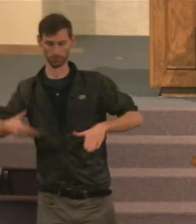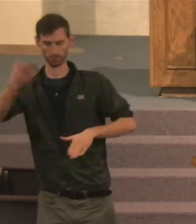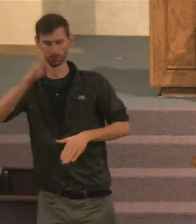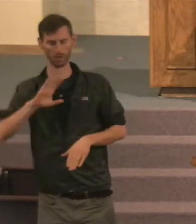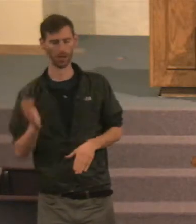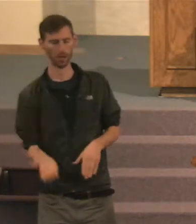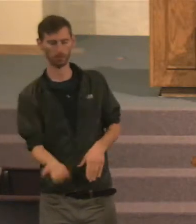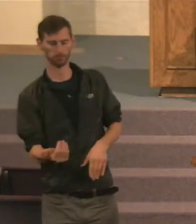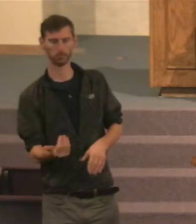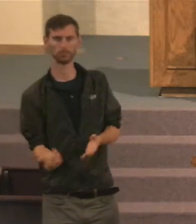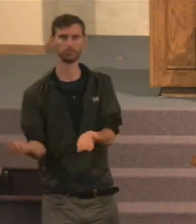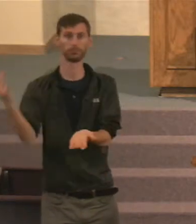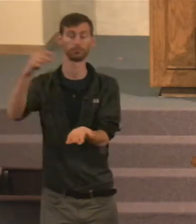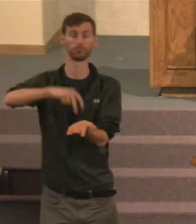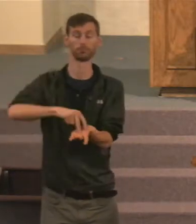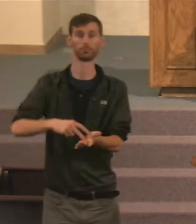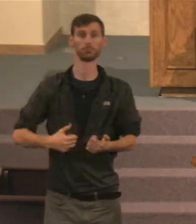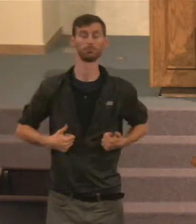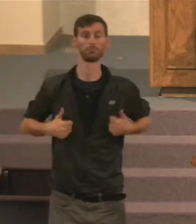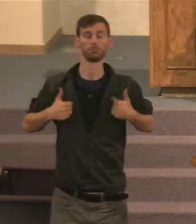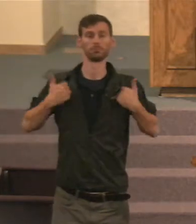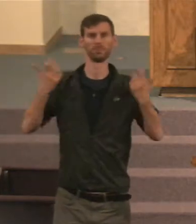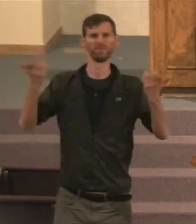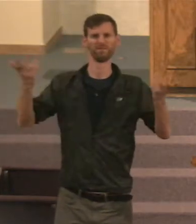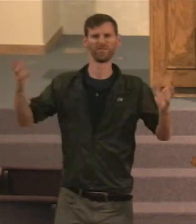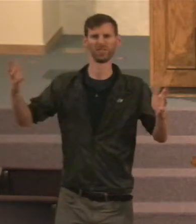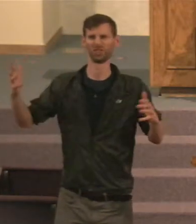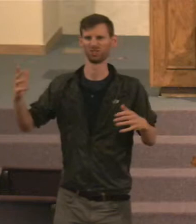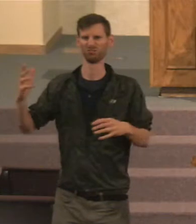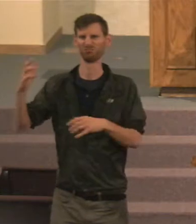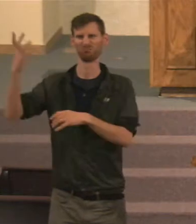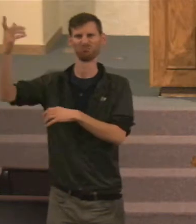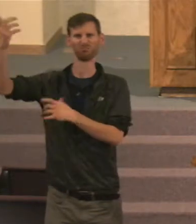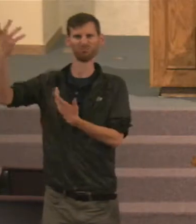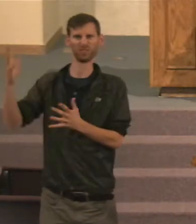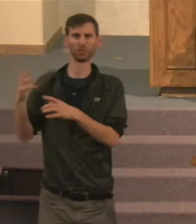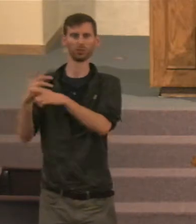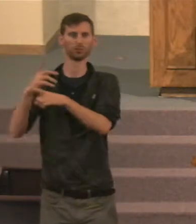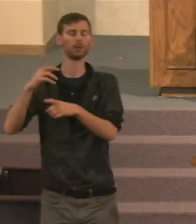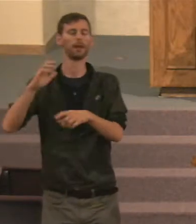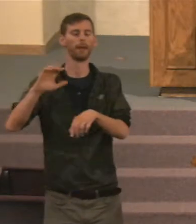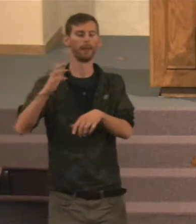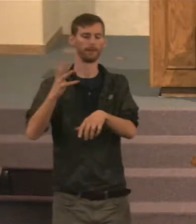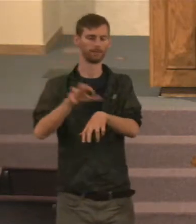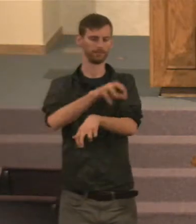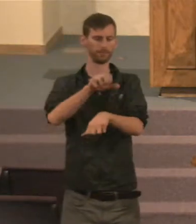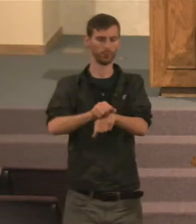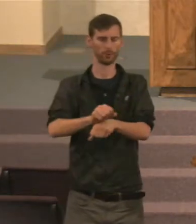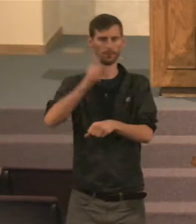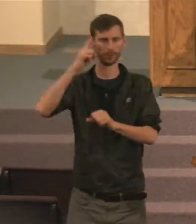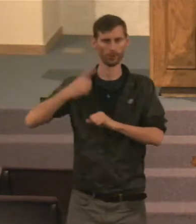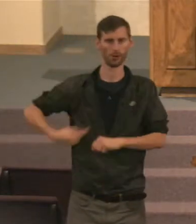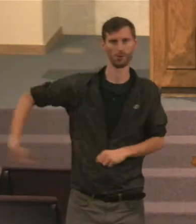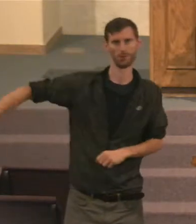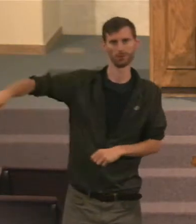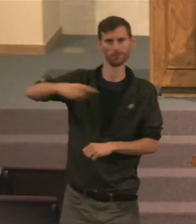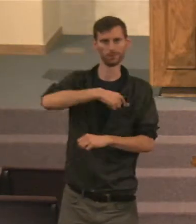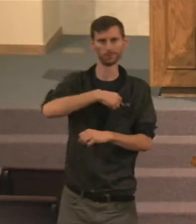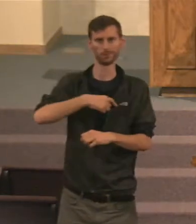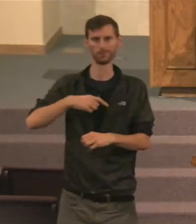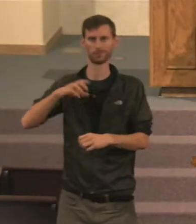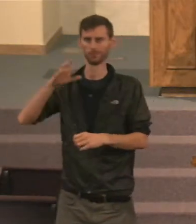He's the one, That God's going to use, To judge us. He'll be our judge, At that time. And then also, The New Testament, Tells us about it,